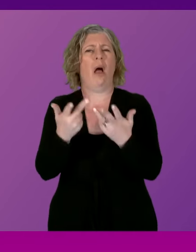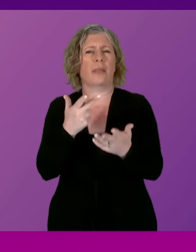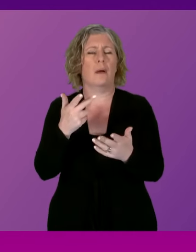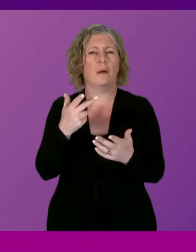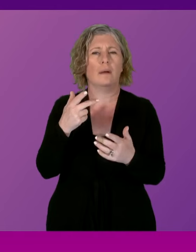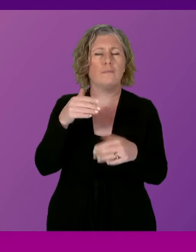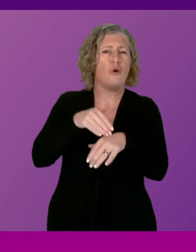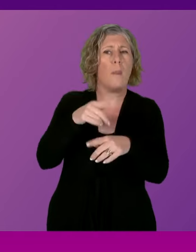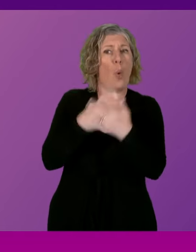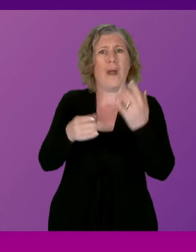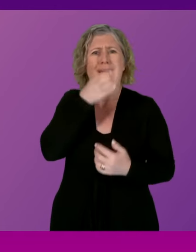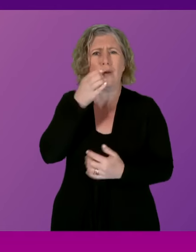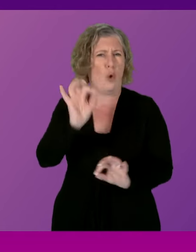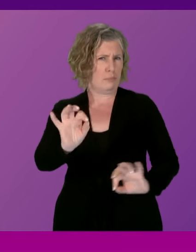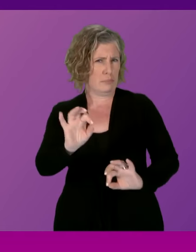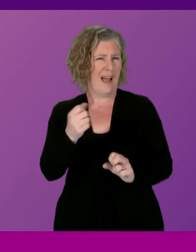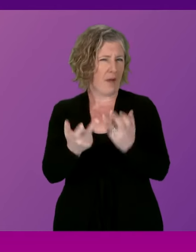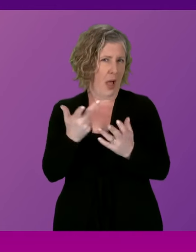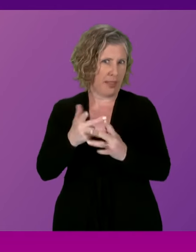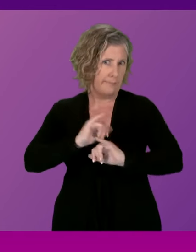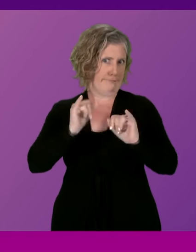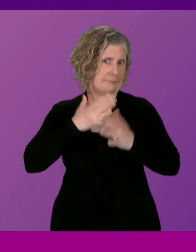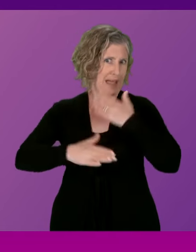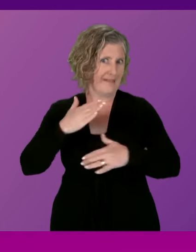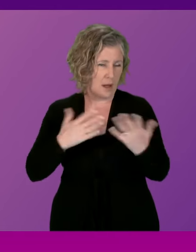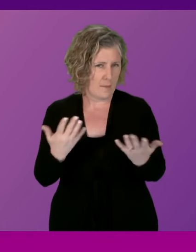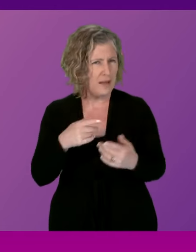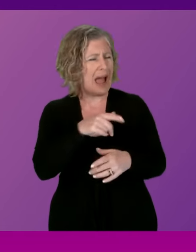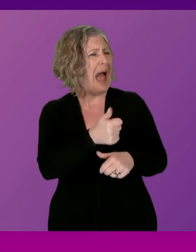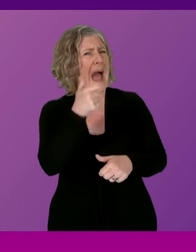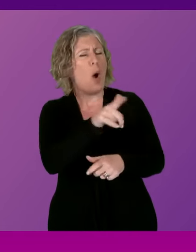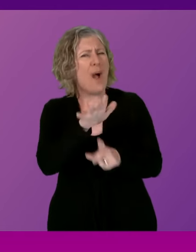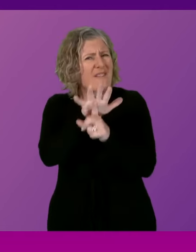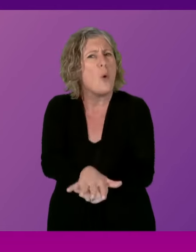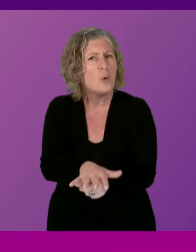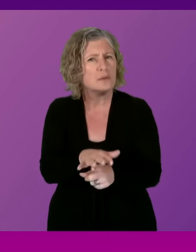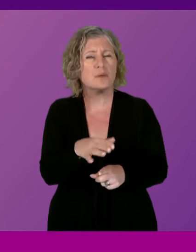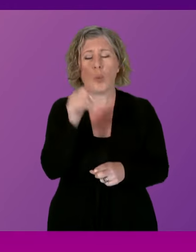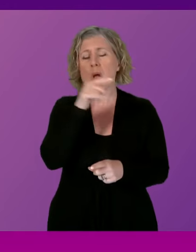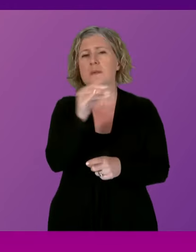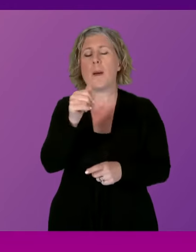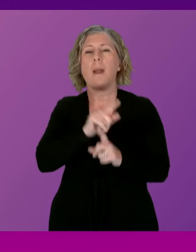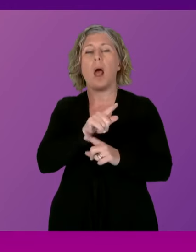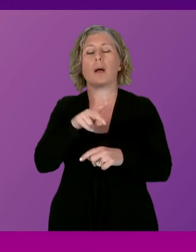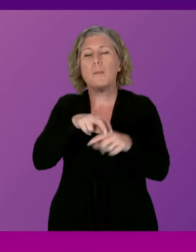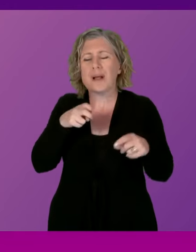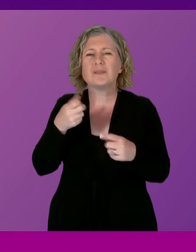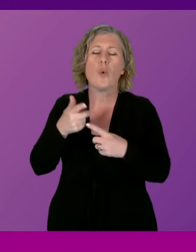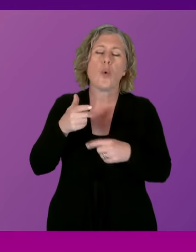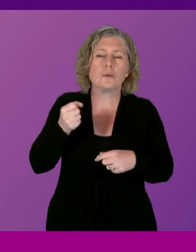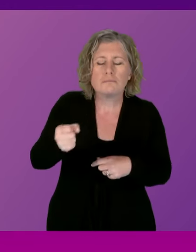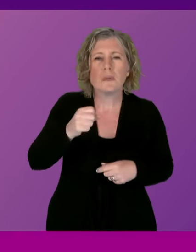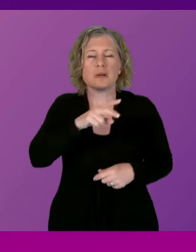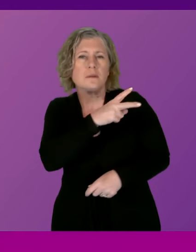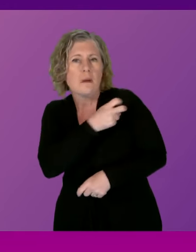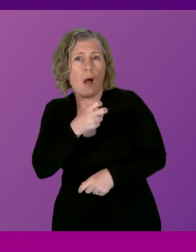Minister say anything about the enforcement of it? And, particularly, I do understand that some staff are getting body-worn cameras and is there any evidence of